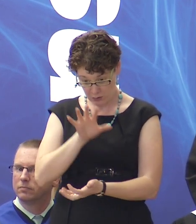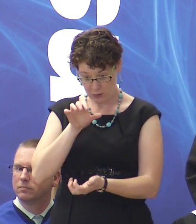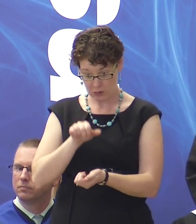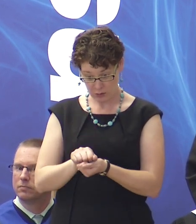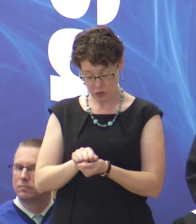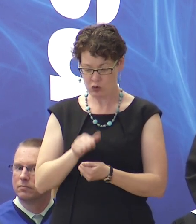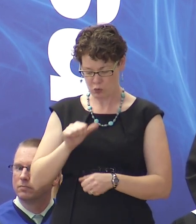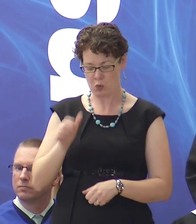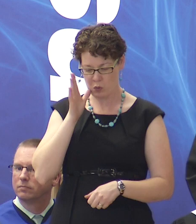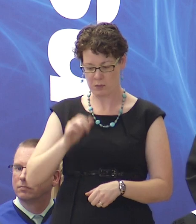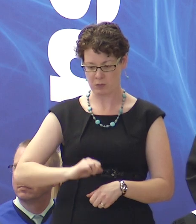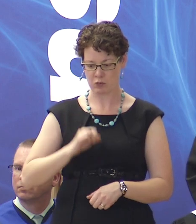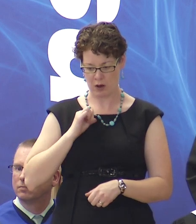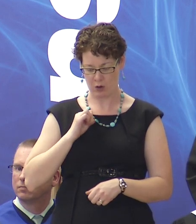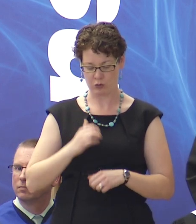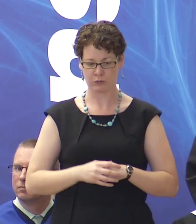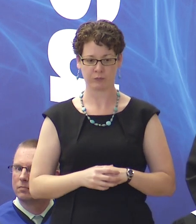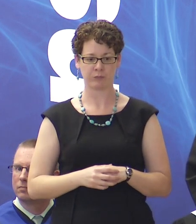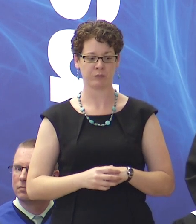you'll be proud of what you've accomplished.